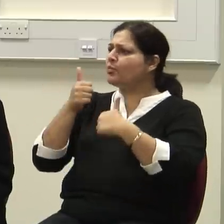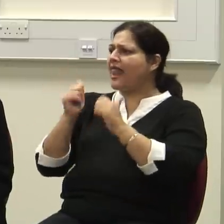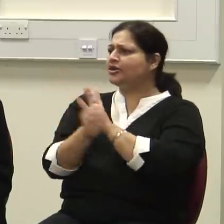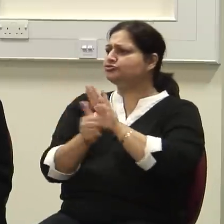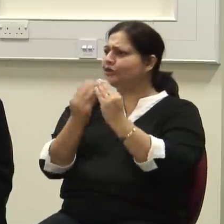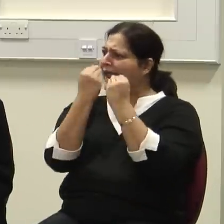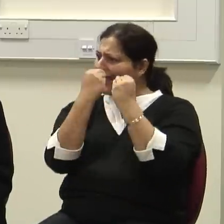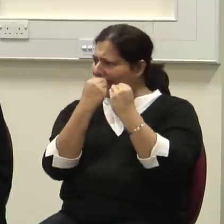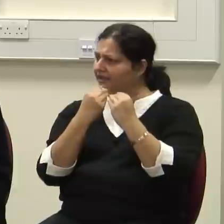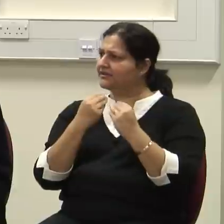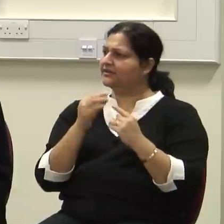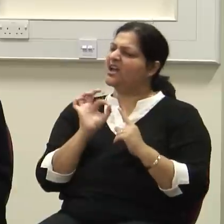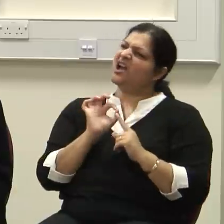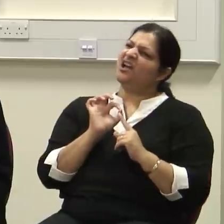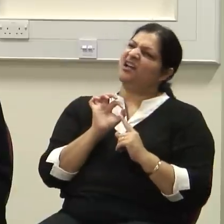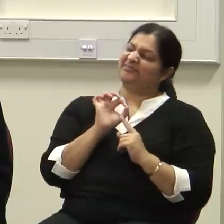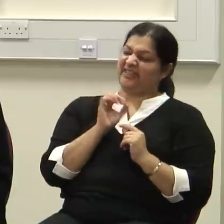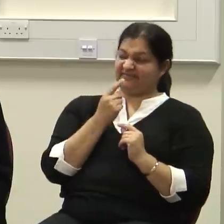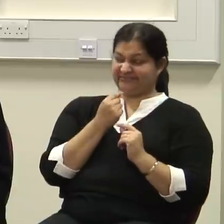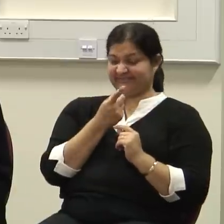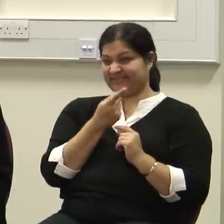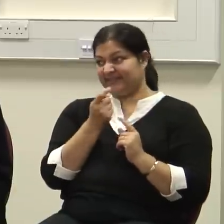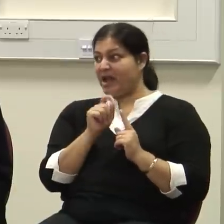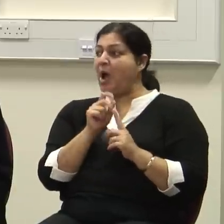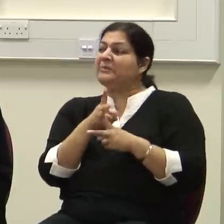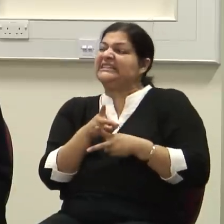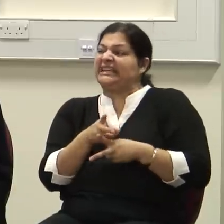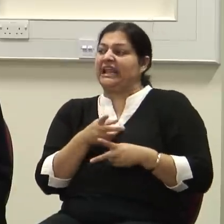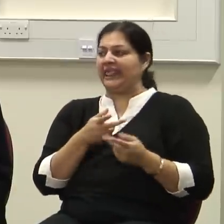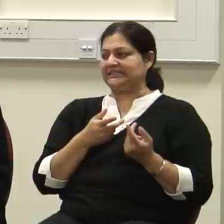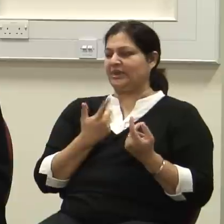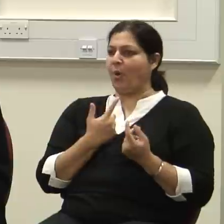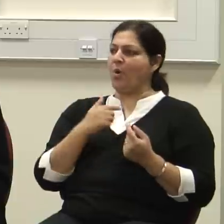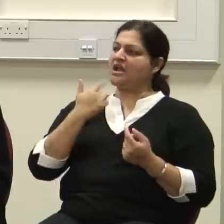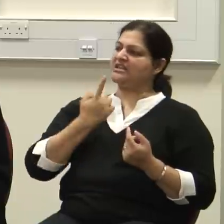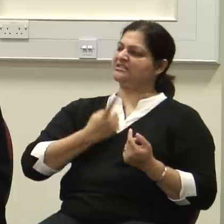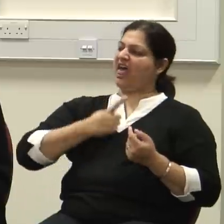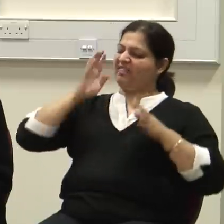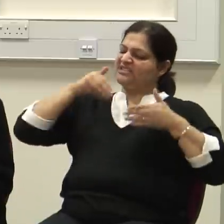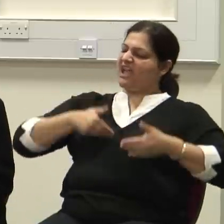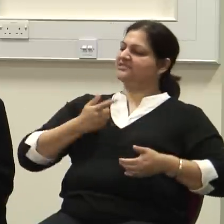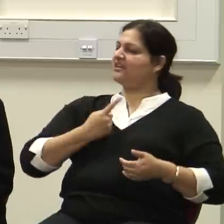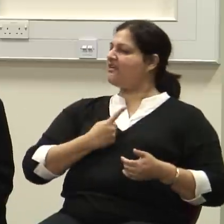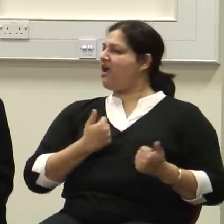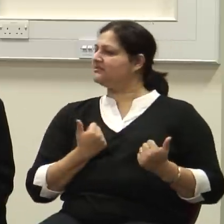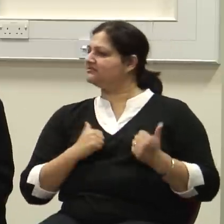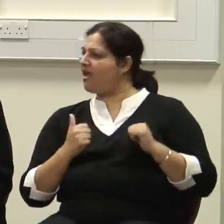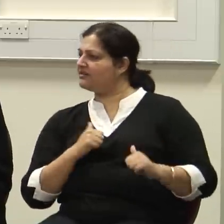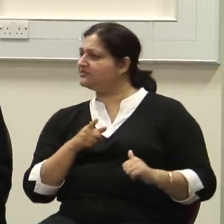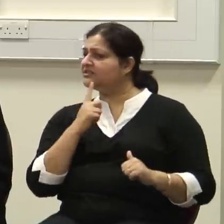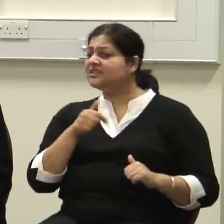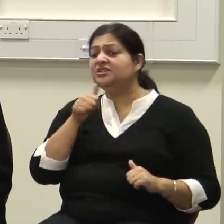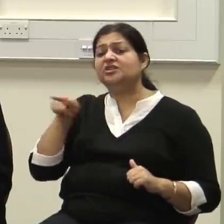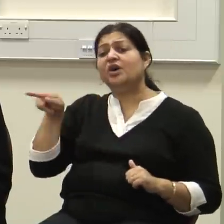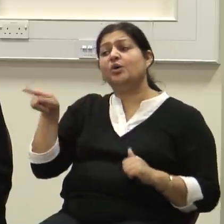paternalistically, perhaps somewhat self-centeredly, that you know the charity patients at the university